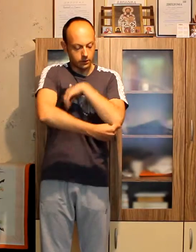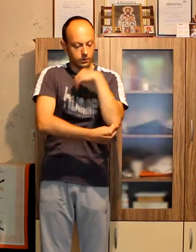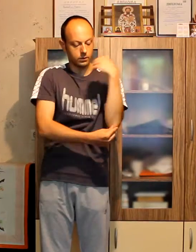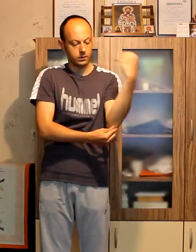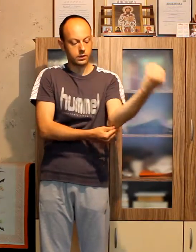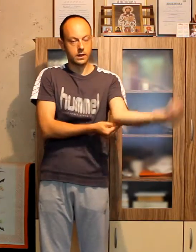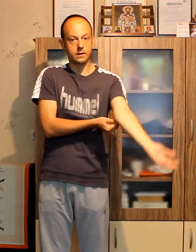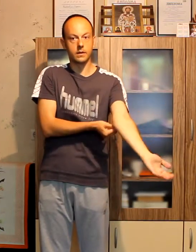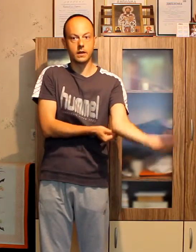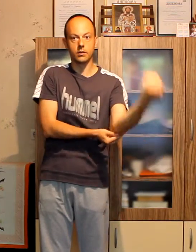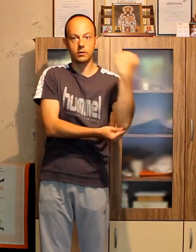to adjust my elbow.